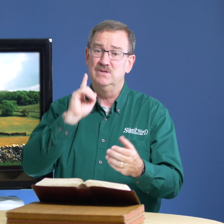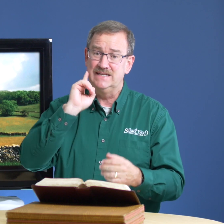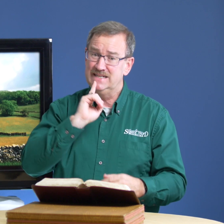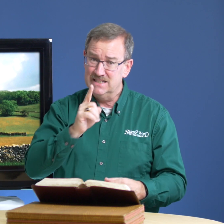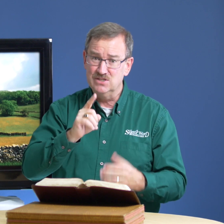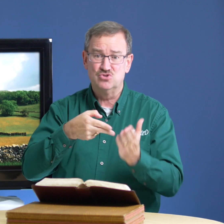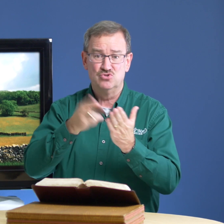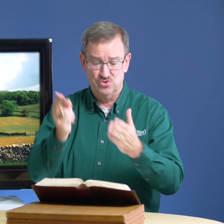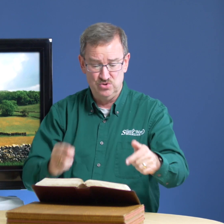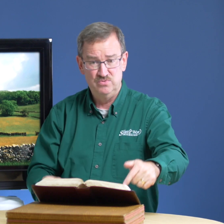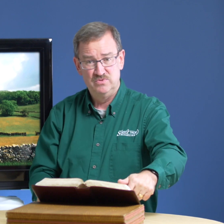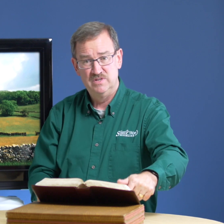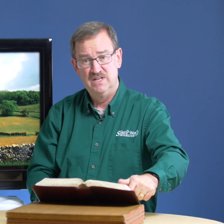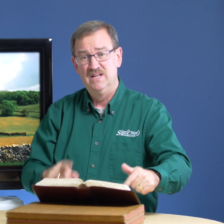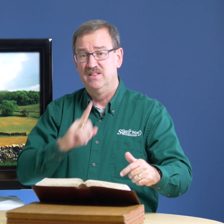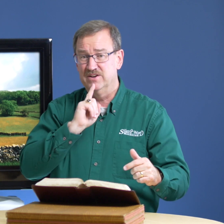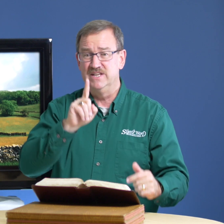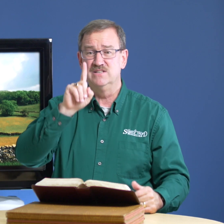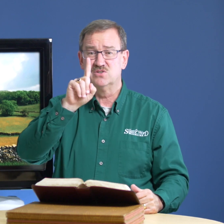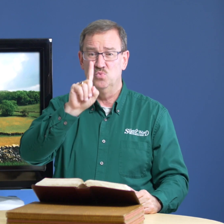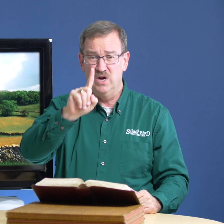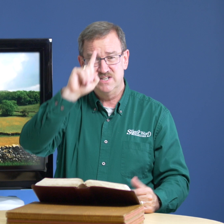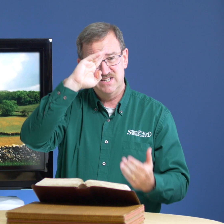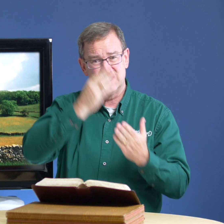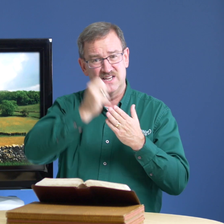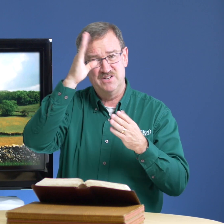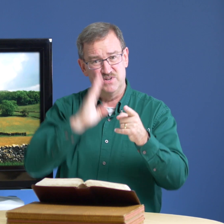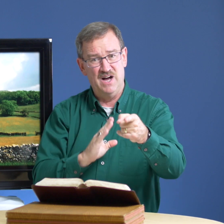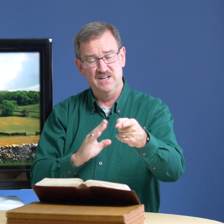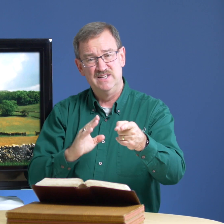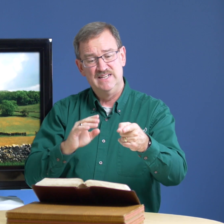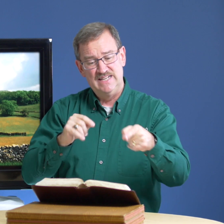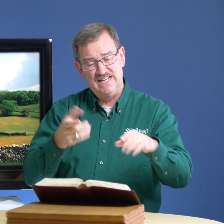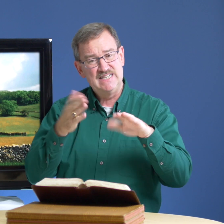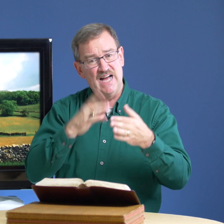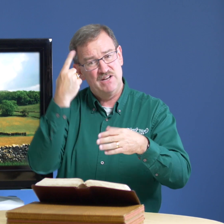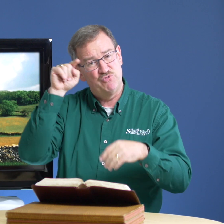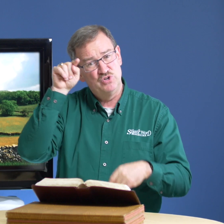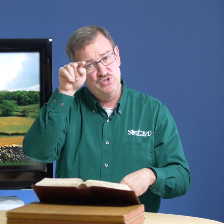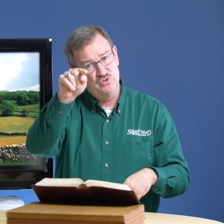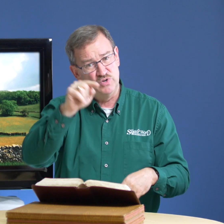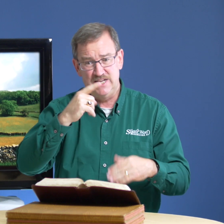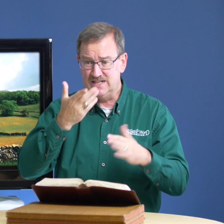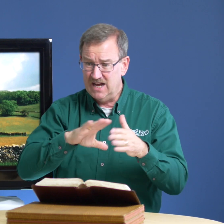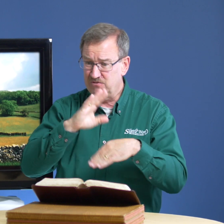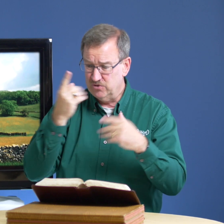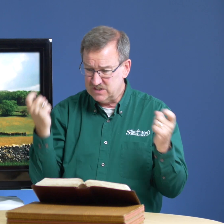is true there is one son of god he died for you he died for the